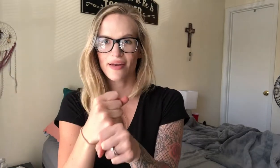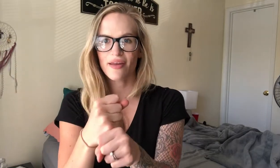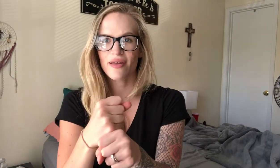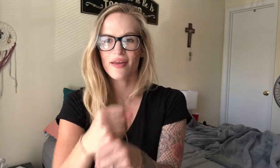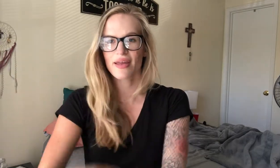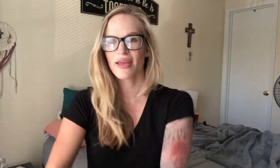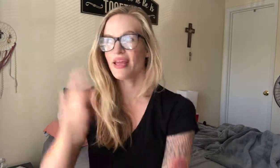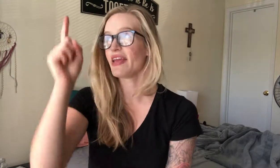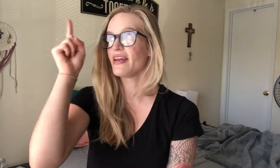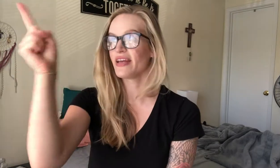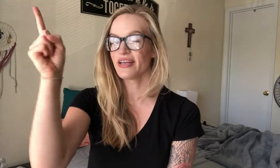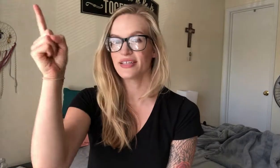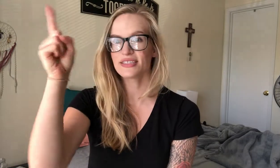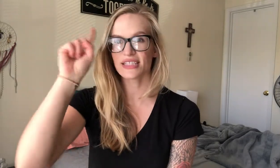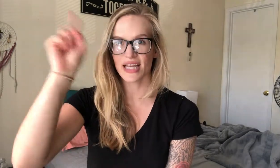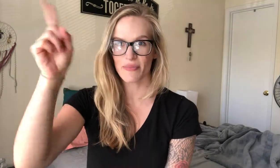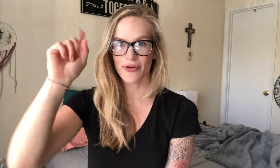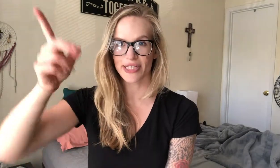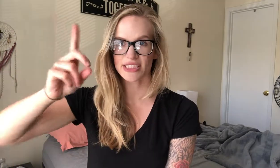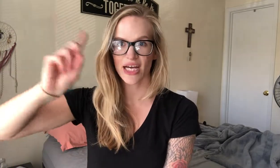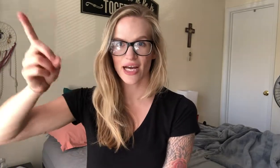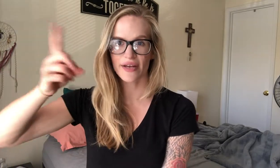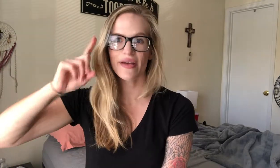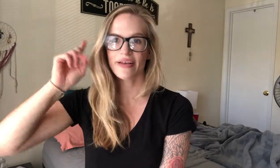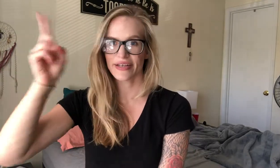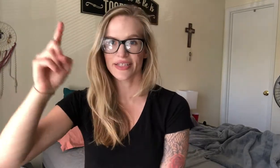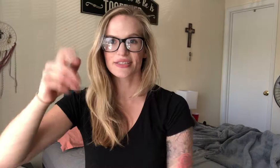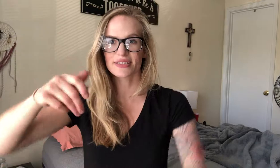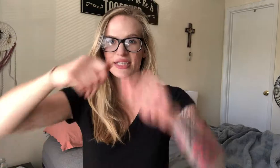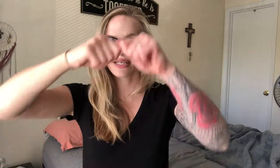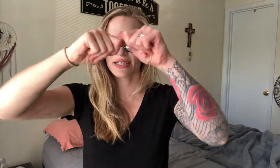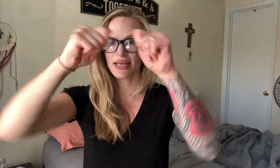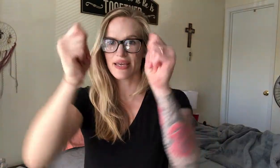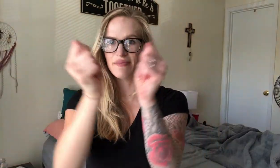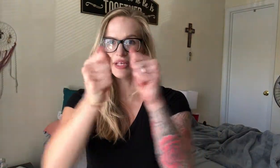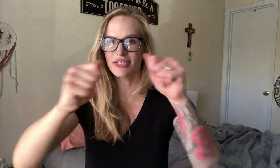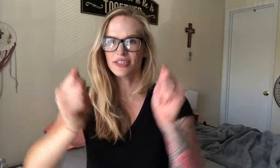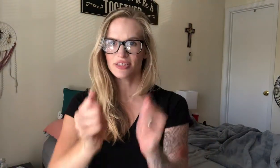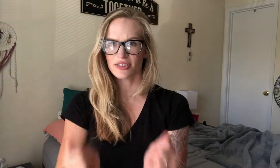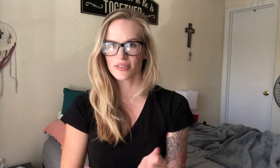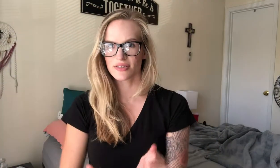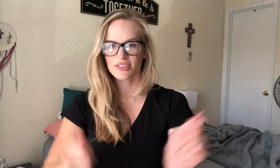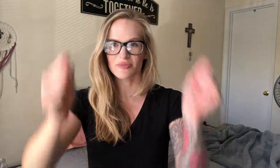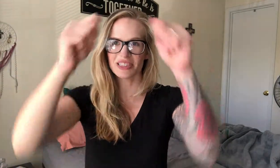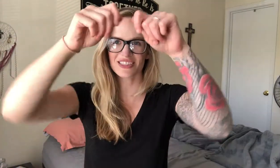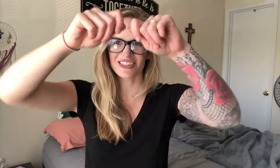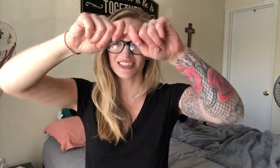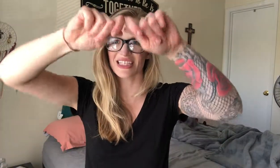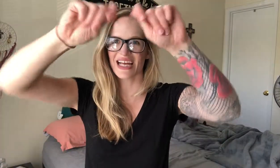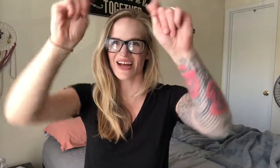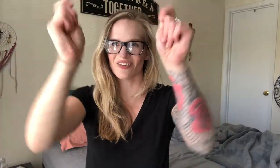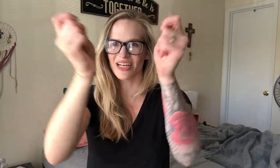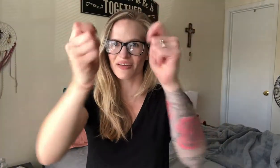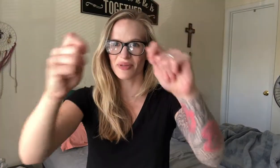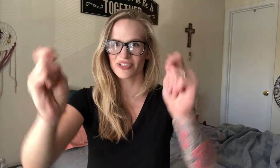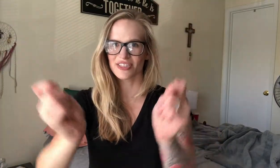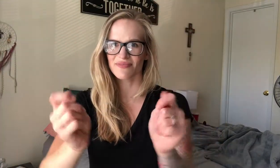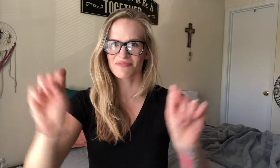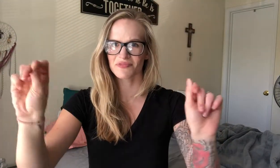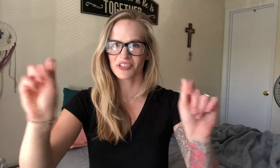in his, again, pointing to God, his image. So basically just like outline a person with